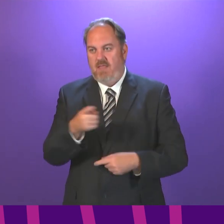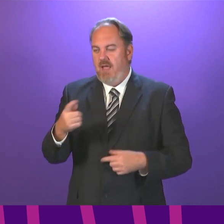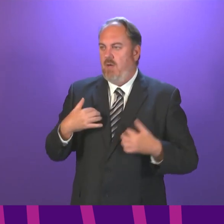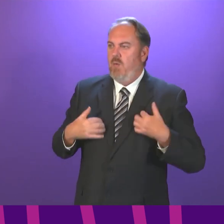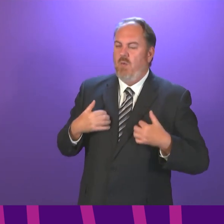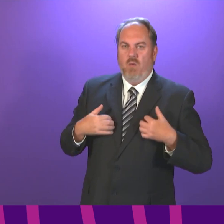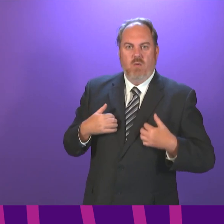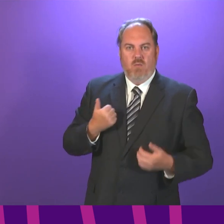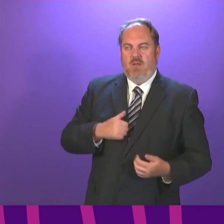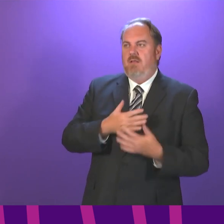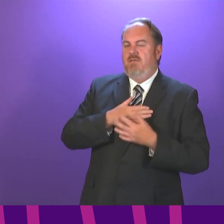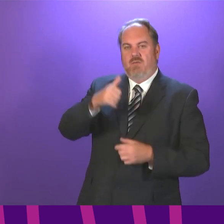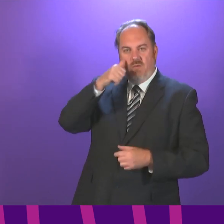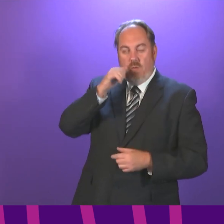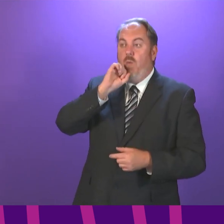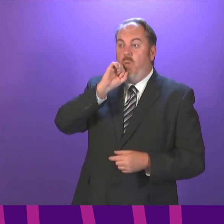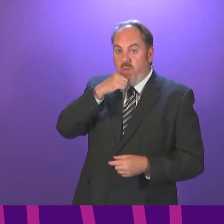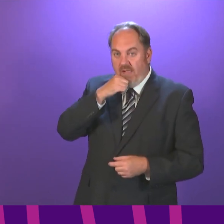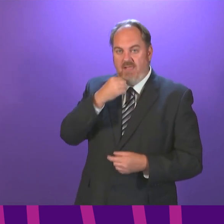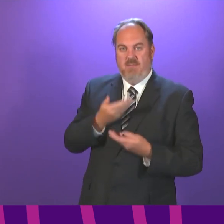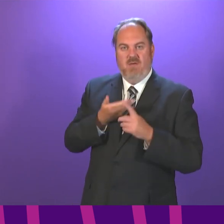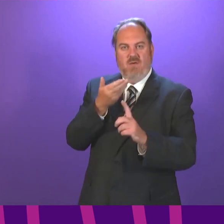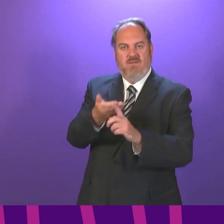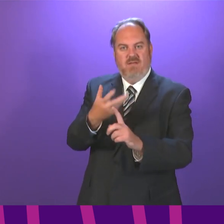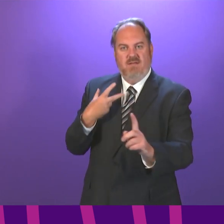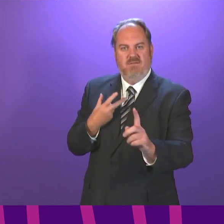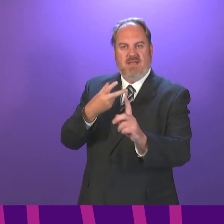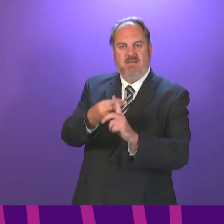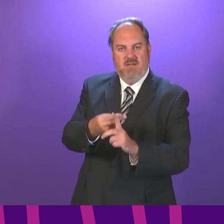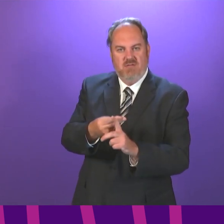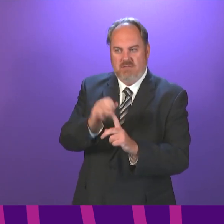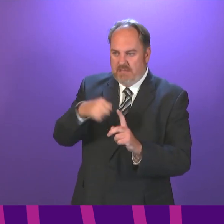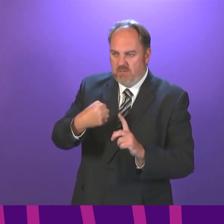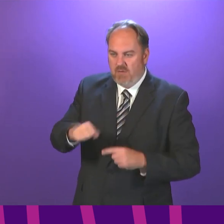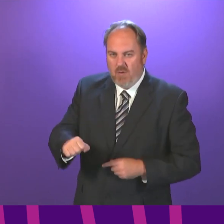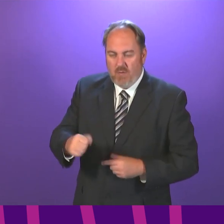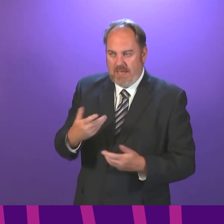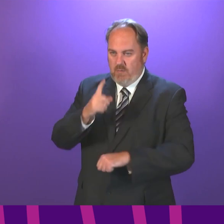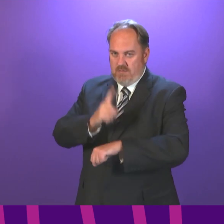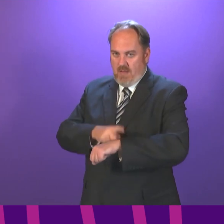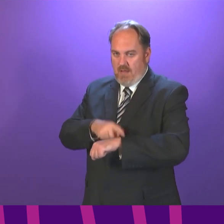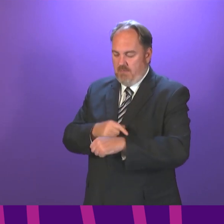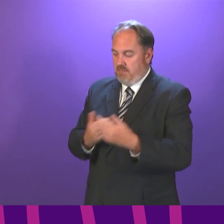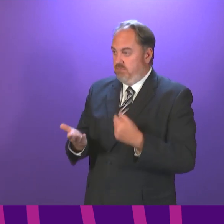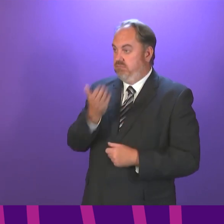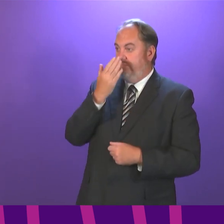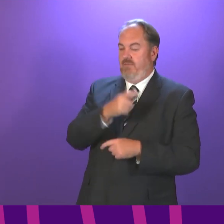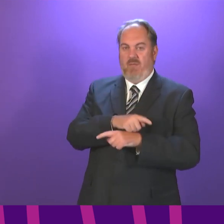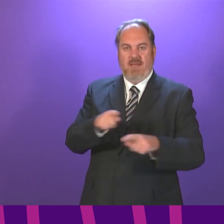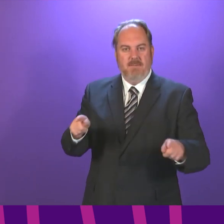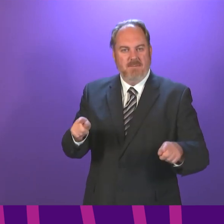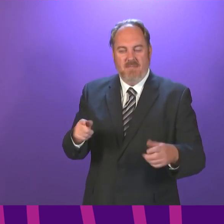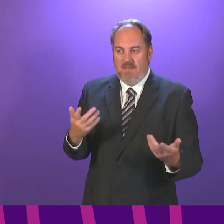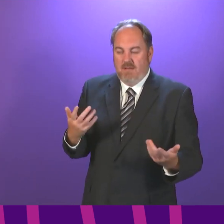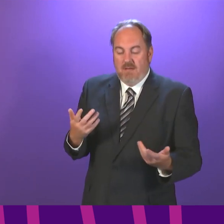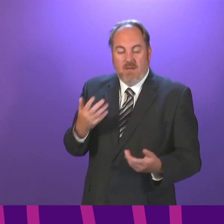reassurance of a vaccination that is not currently being offered to them. Given that time is very short for this group, how quickly can